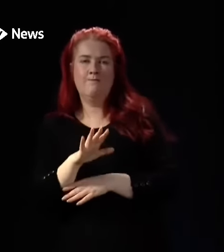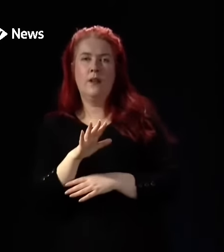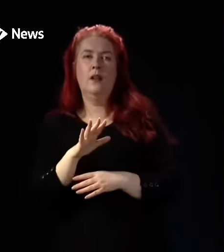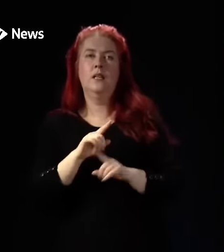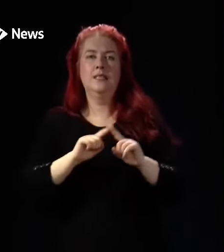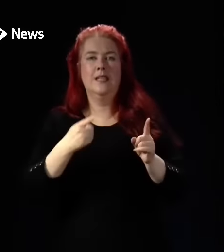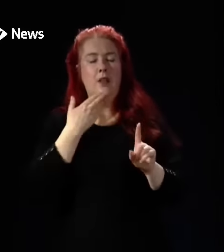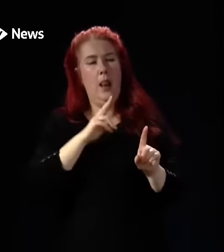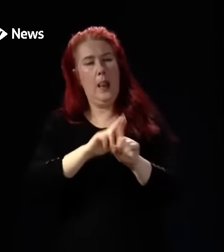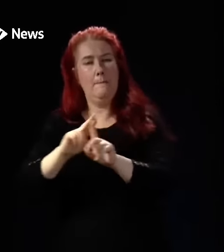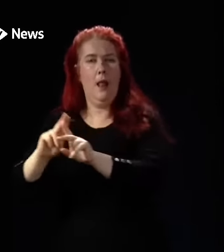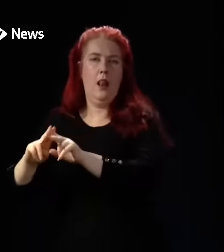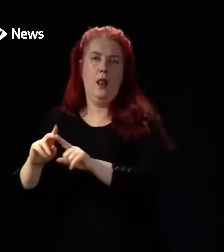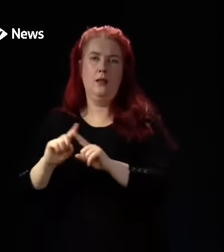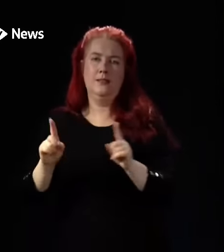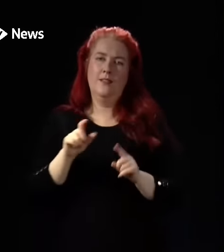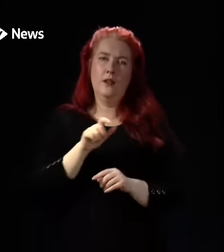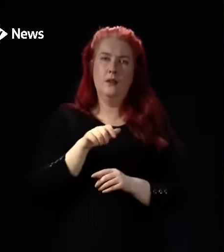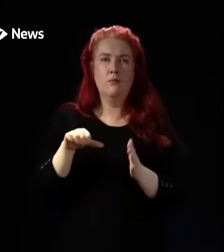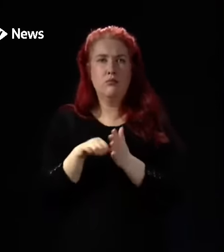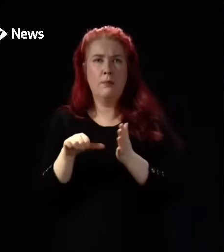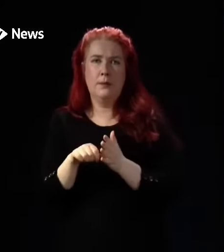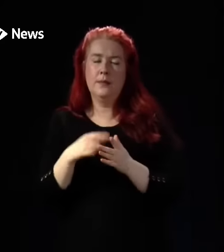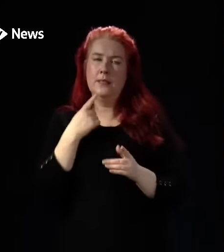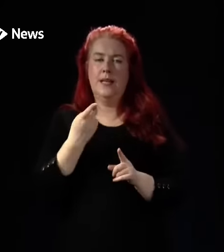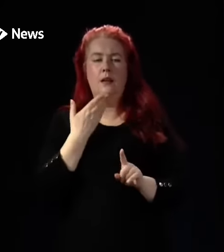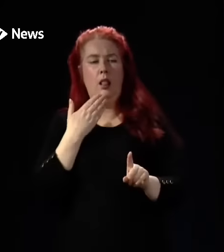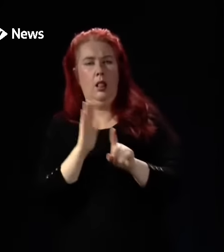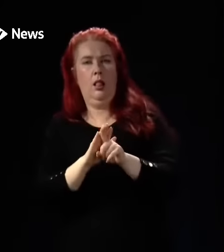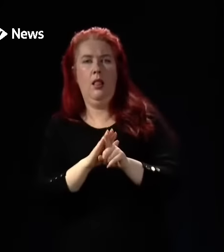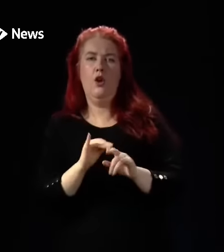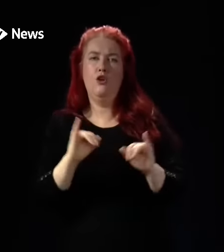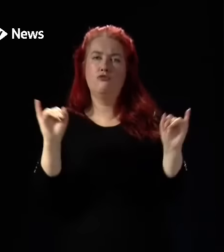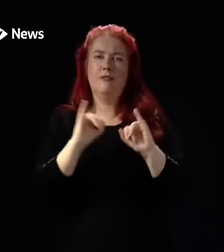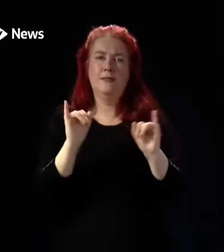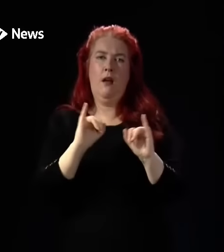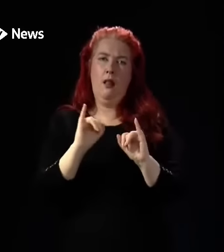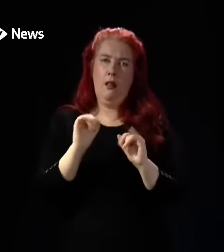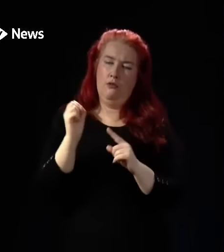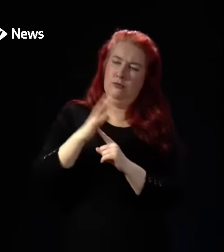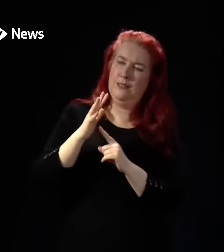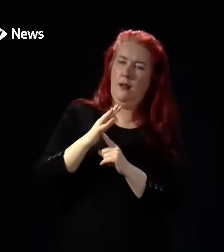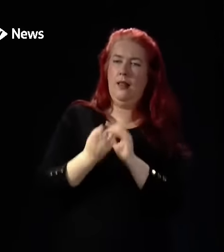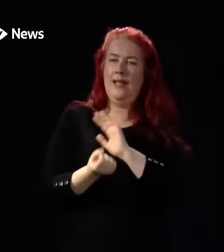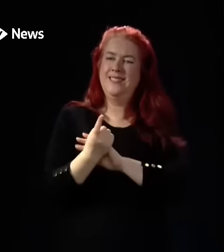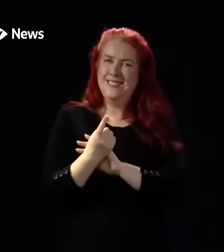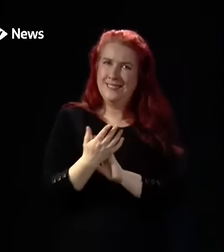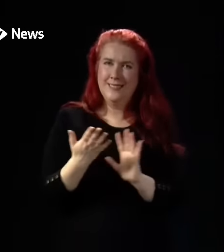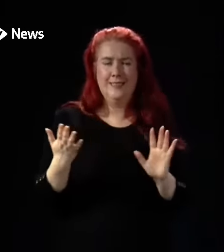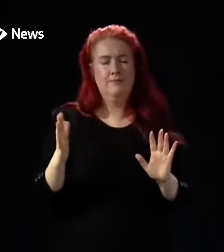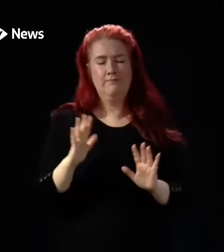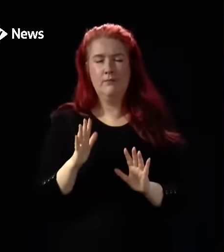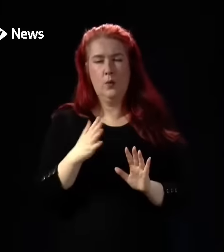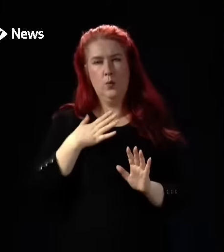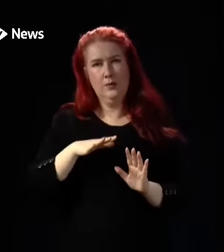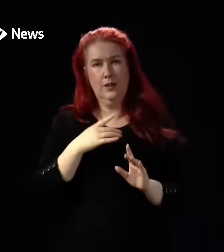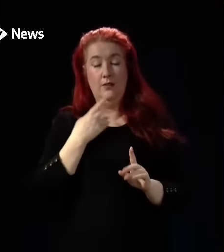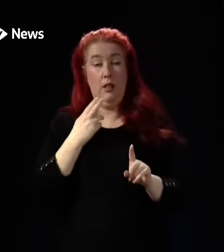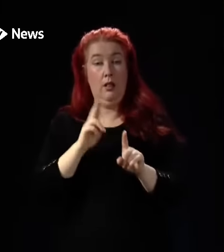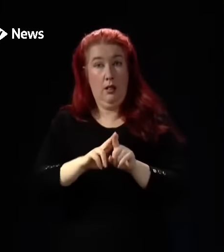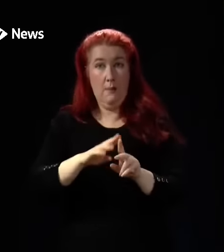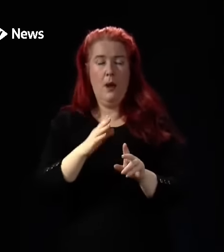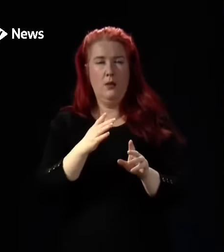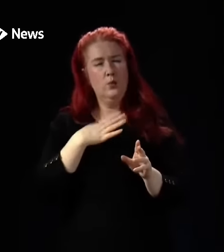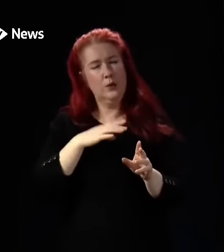labels on the problem such as critical incident without being clear about the practical effect and impact of that.